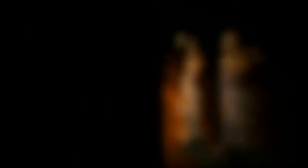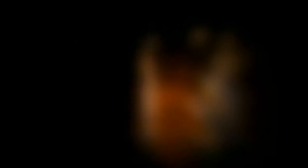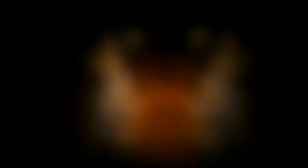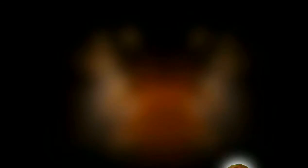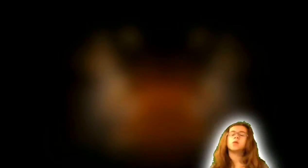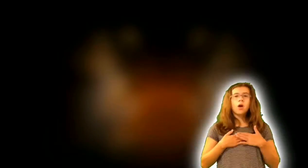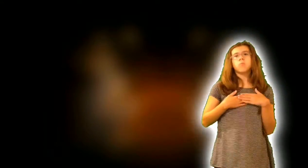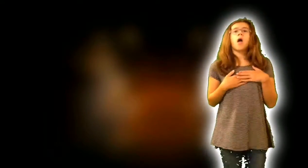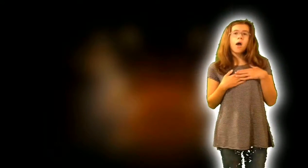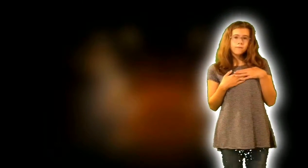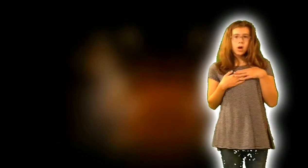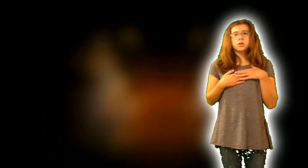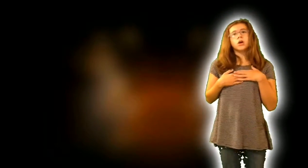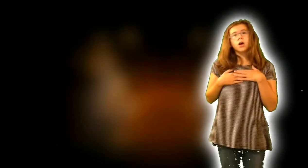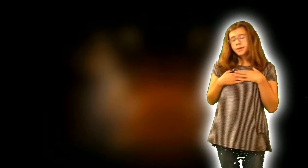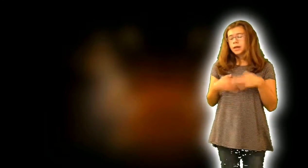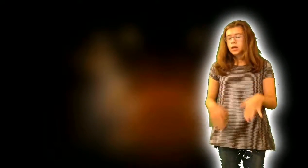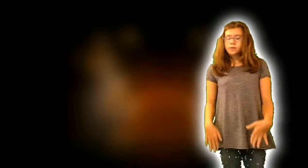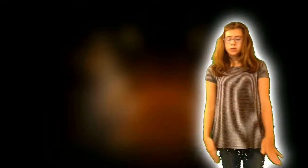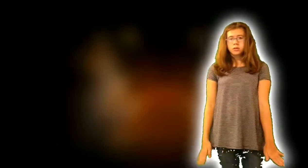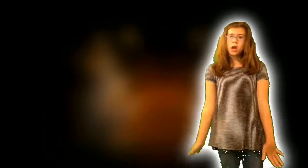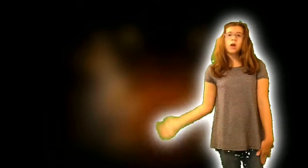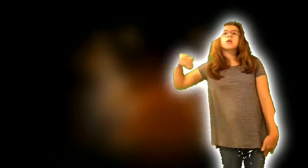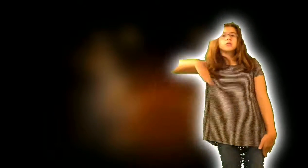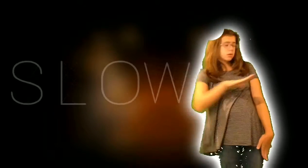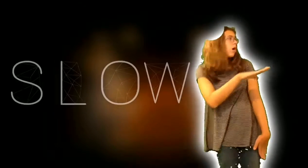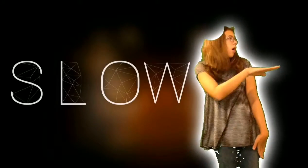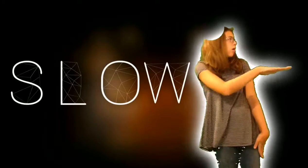All my friends are heathens, take it slow